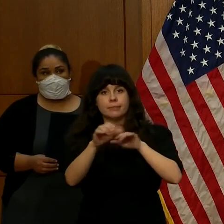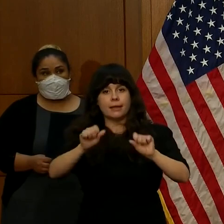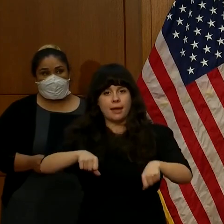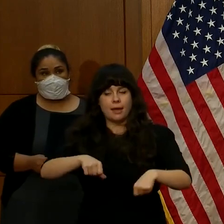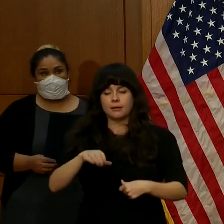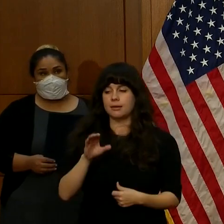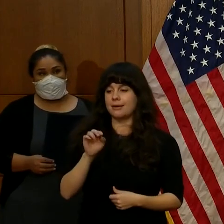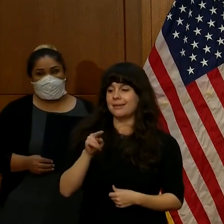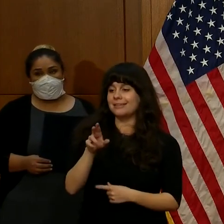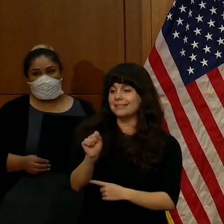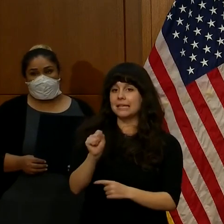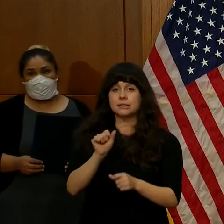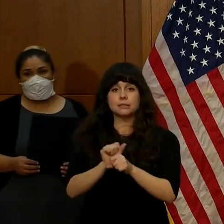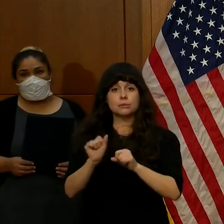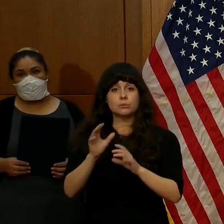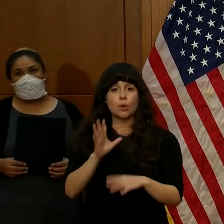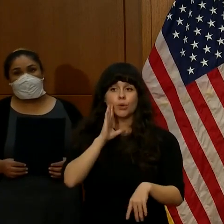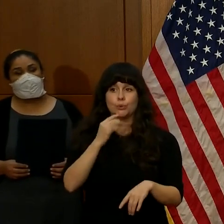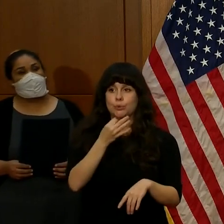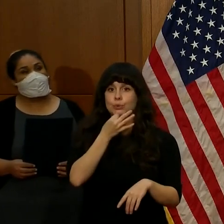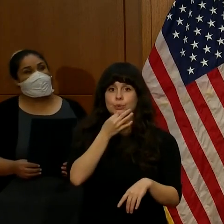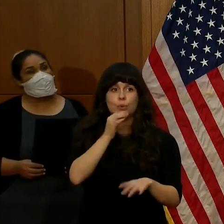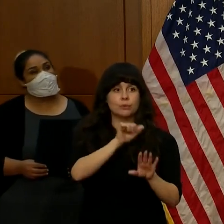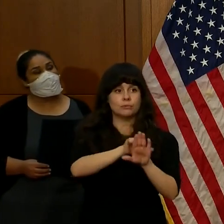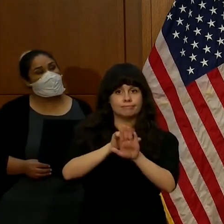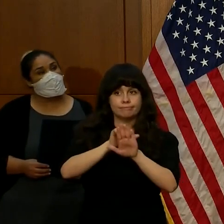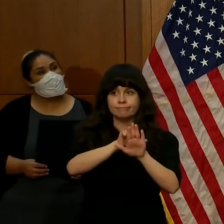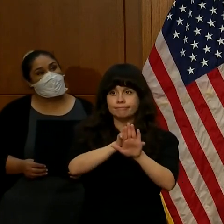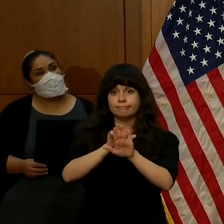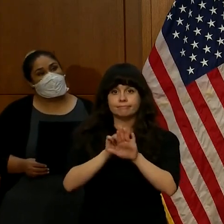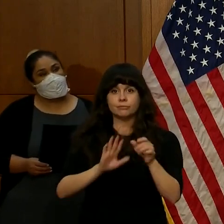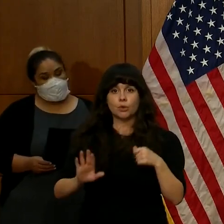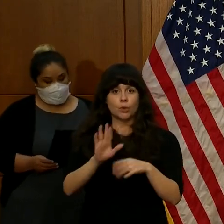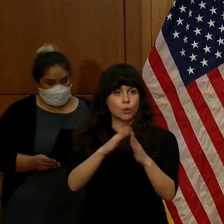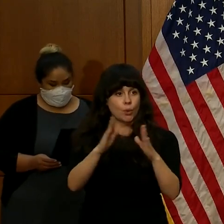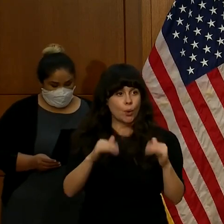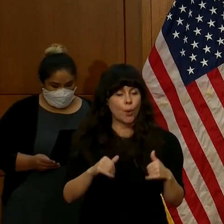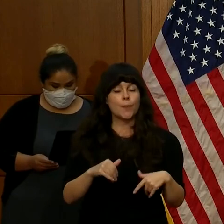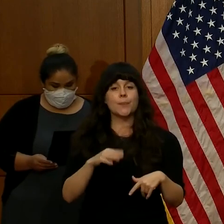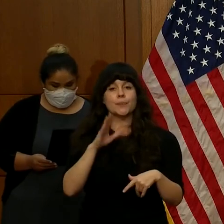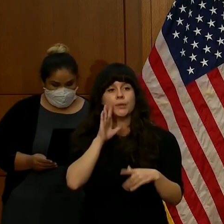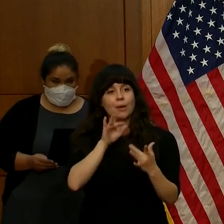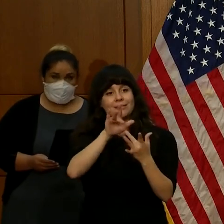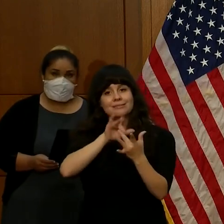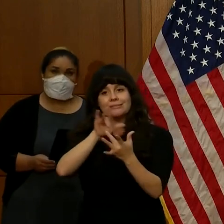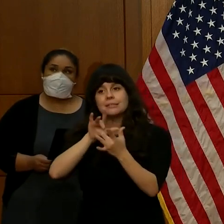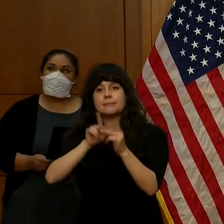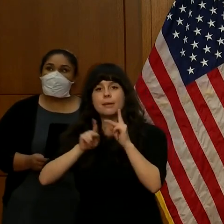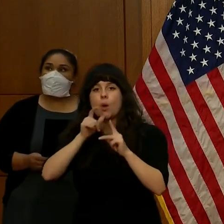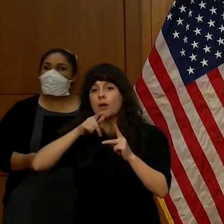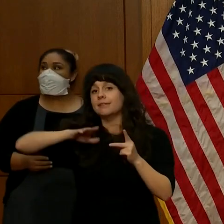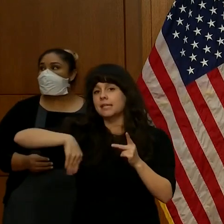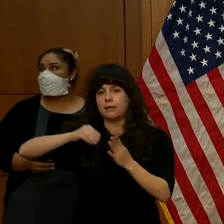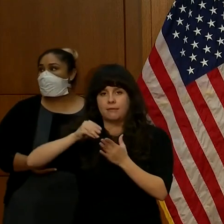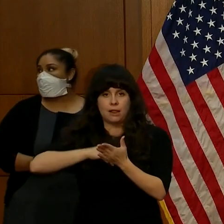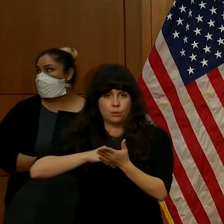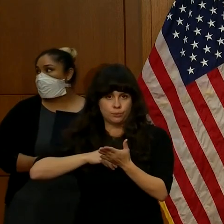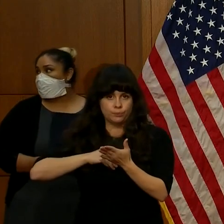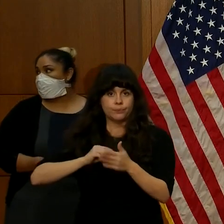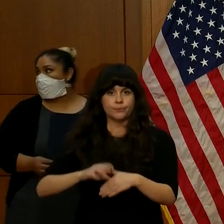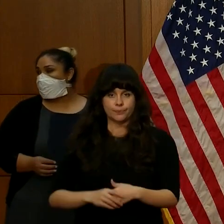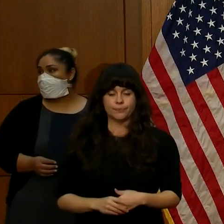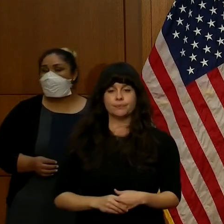will soon be going door to door in a safe manner to reach households that have not completed their census.